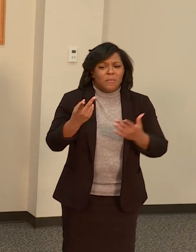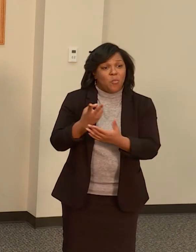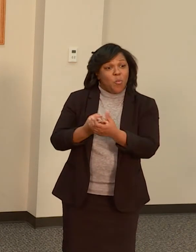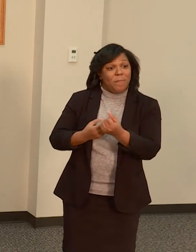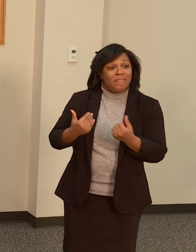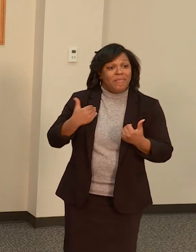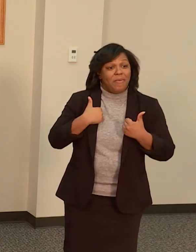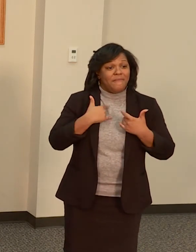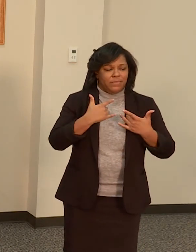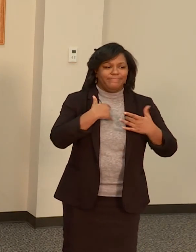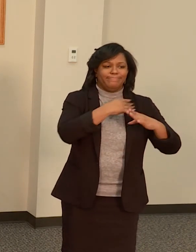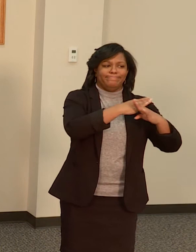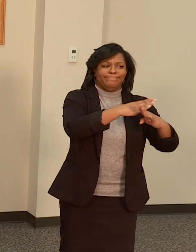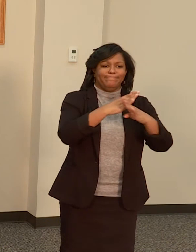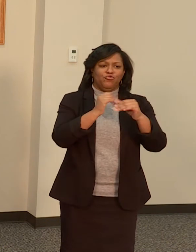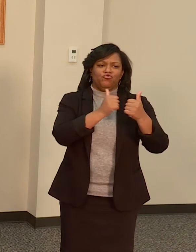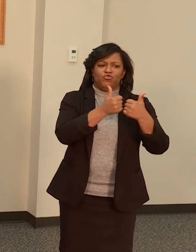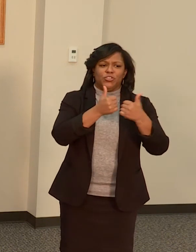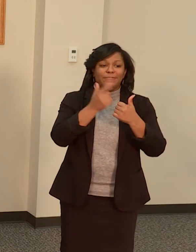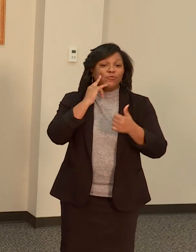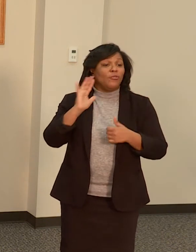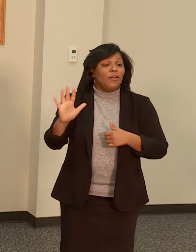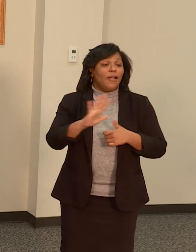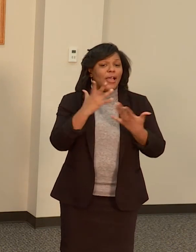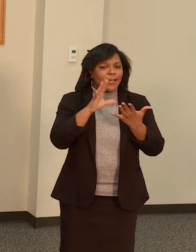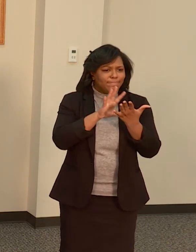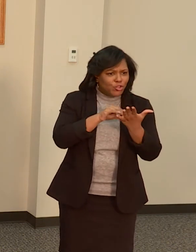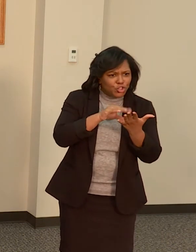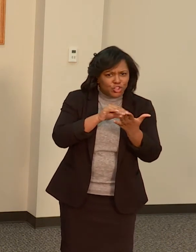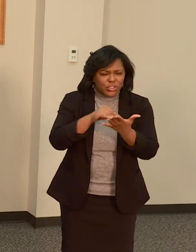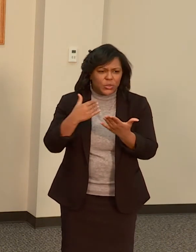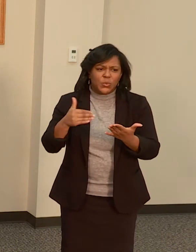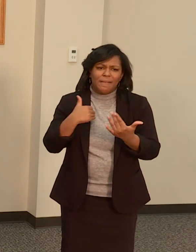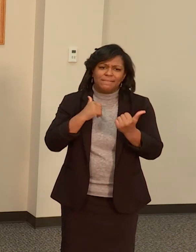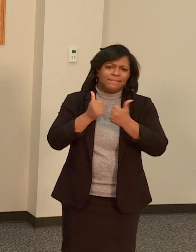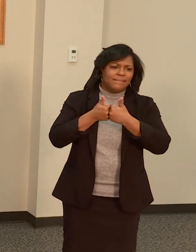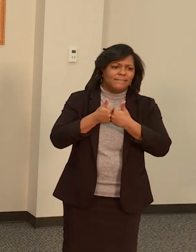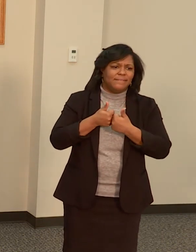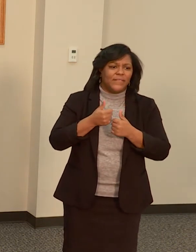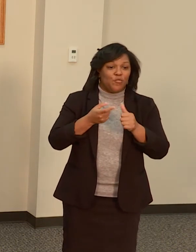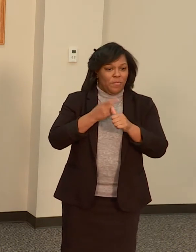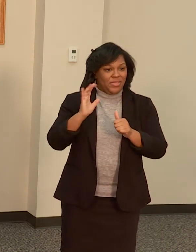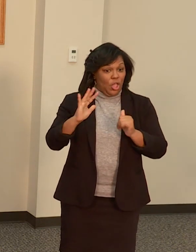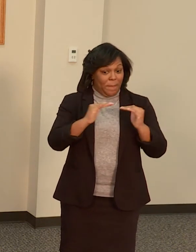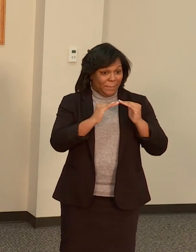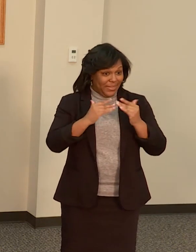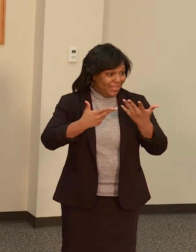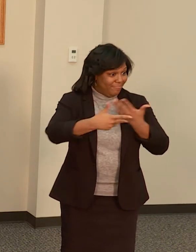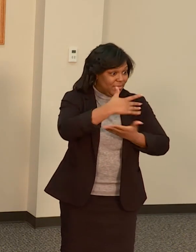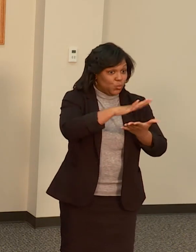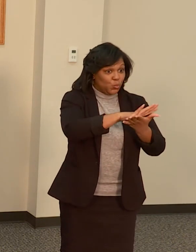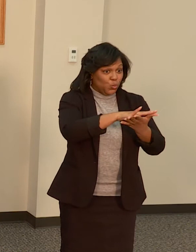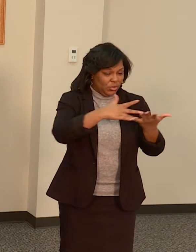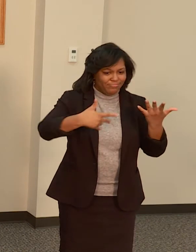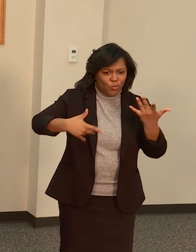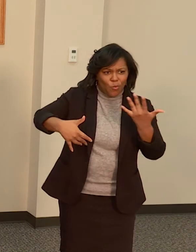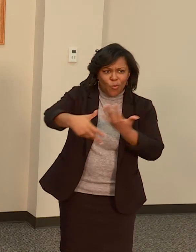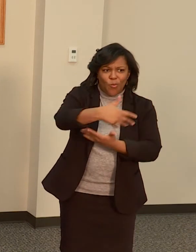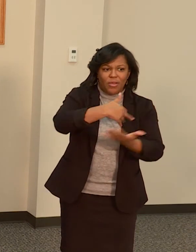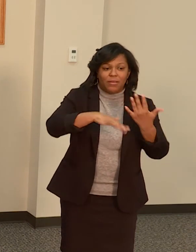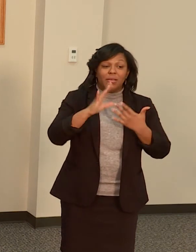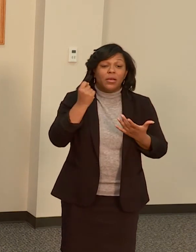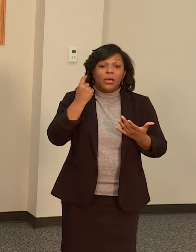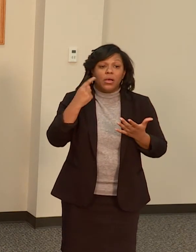them to be discrepant from their peers academically and socially. They both require speech services and special education support